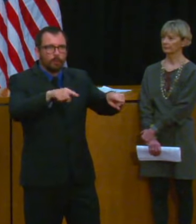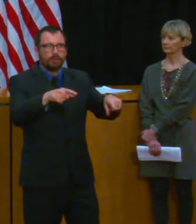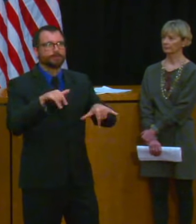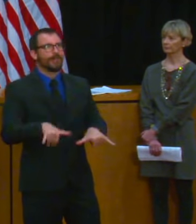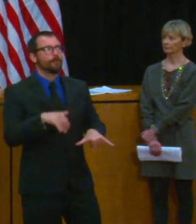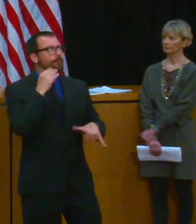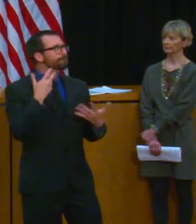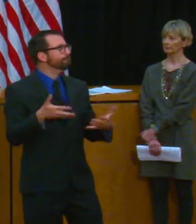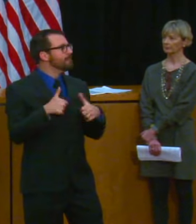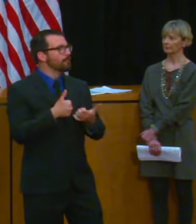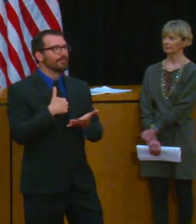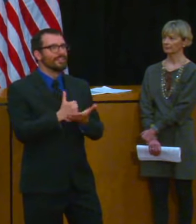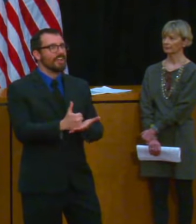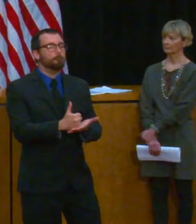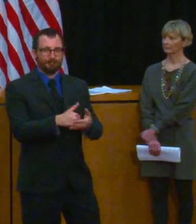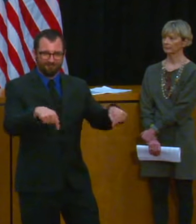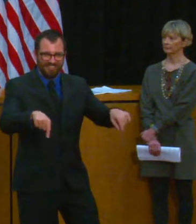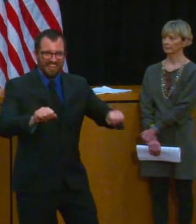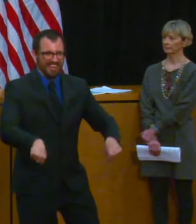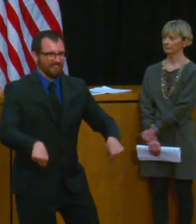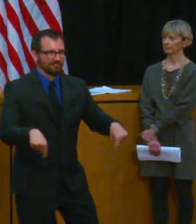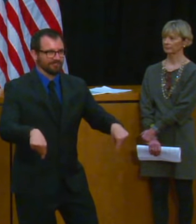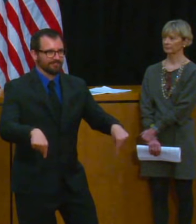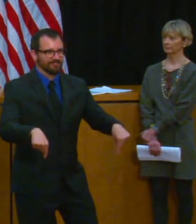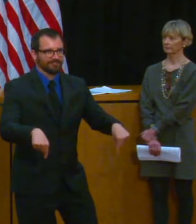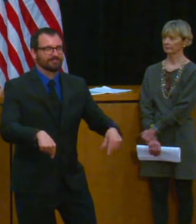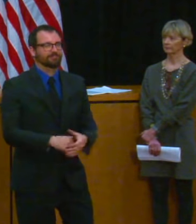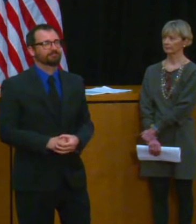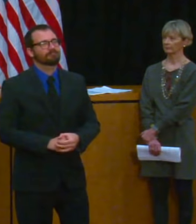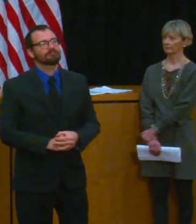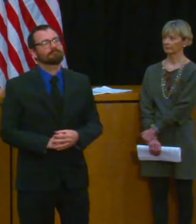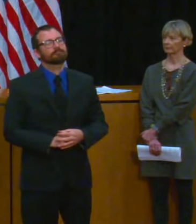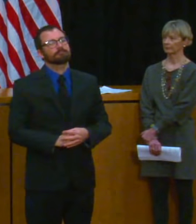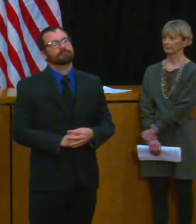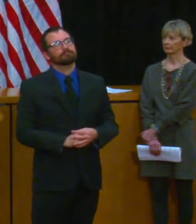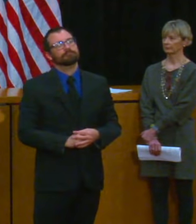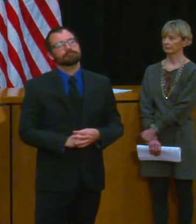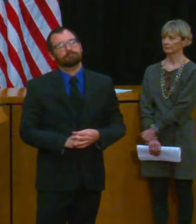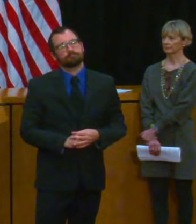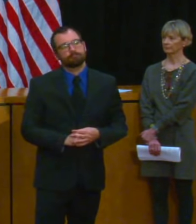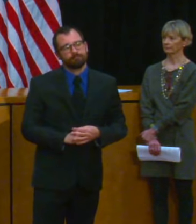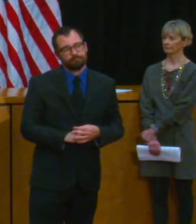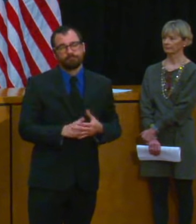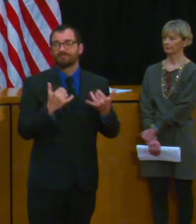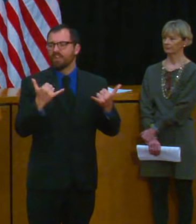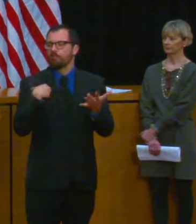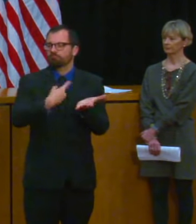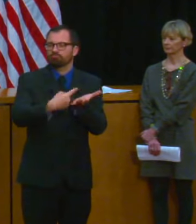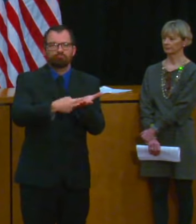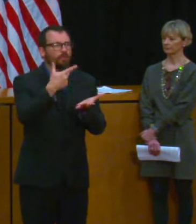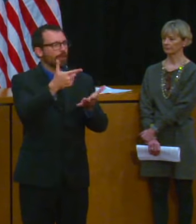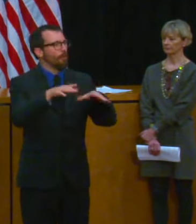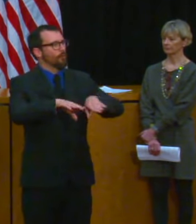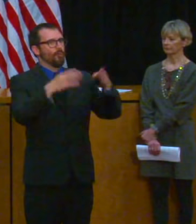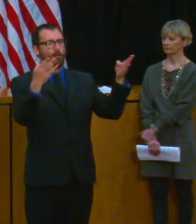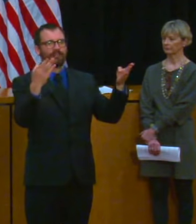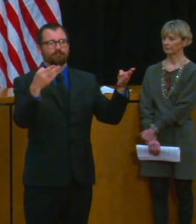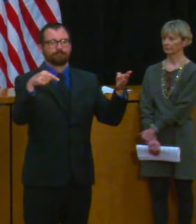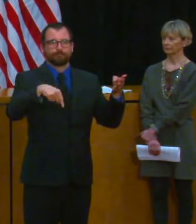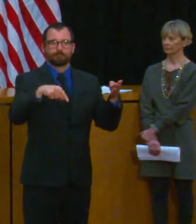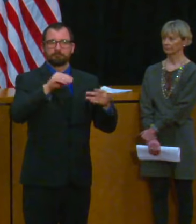which is certainly something that I think is at the forefront of everybody's mind including ours